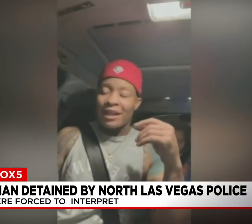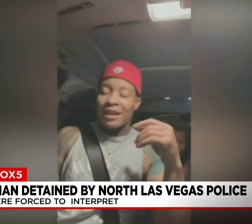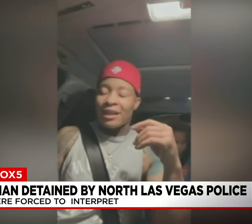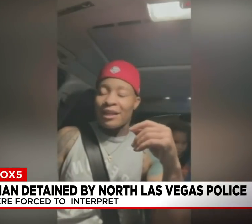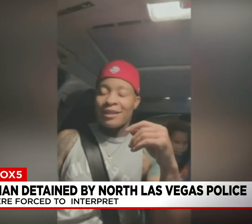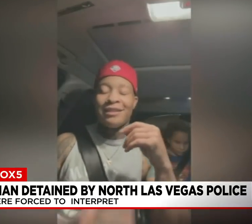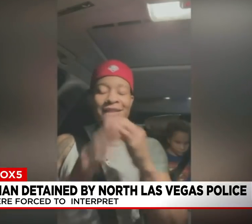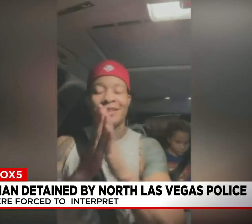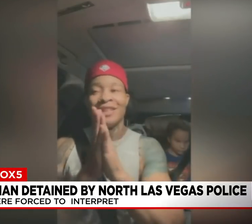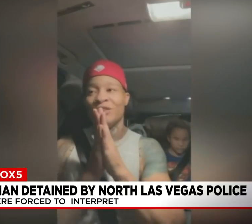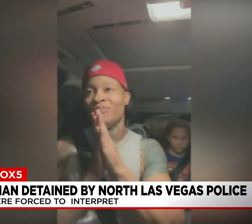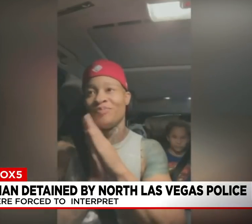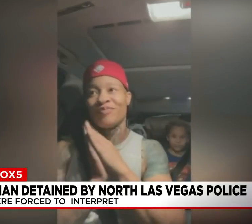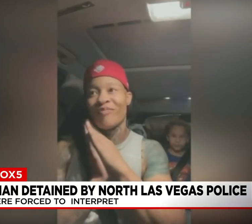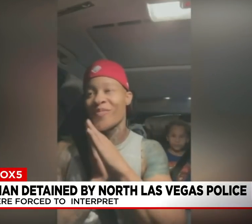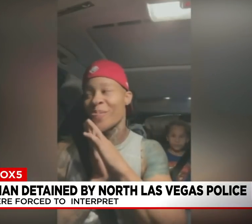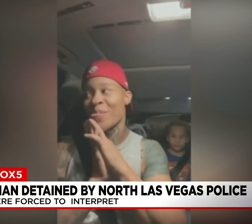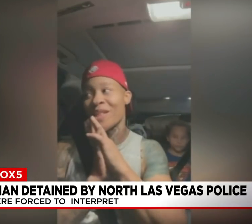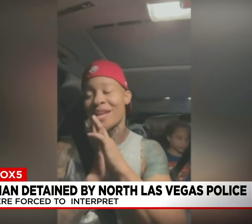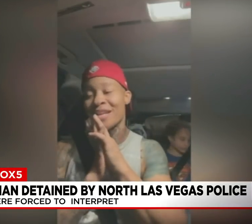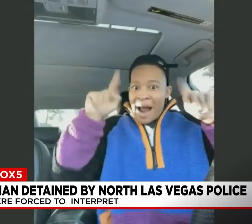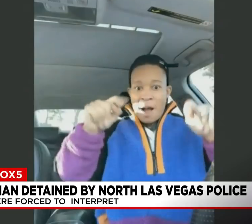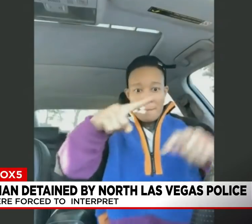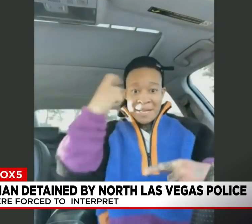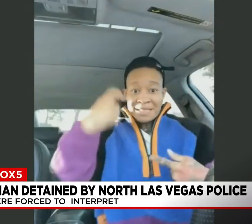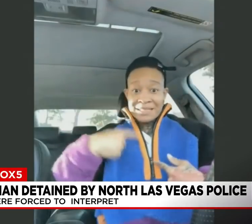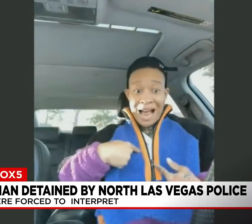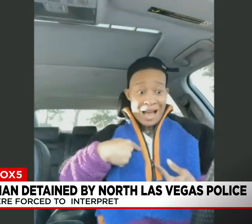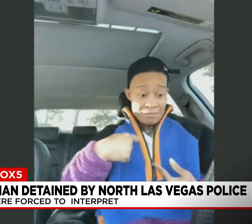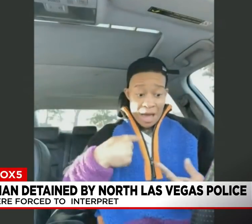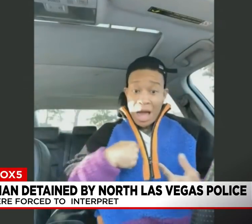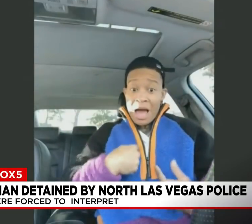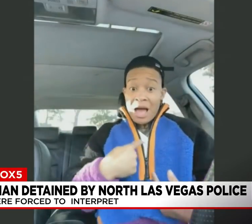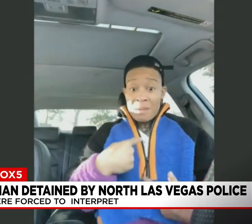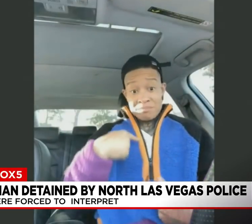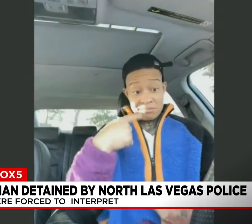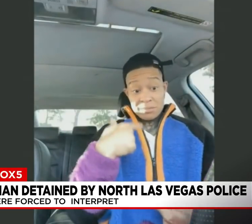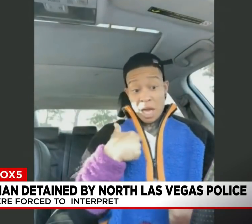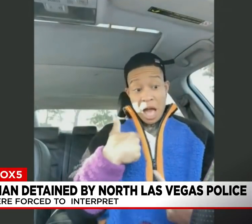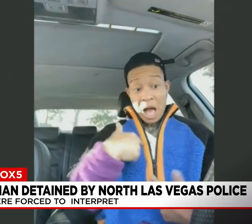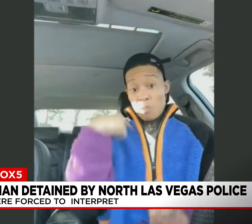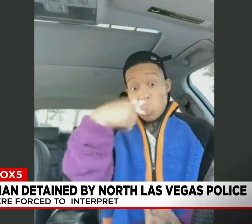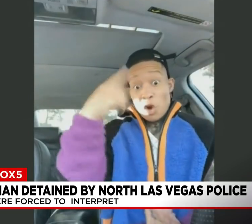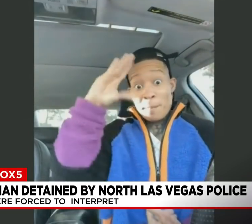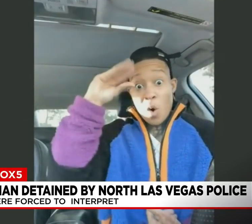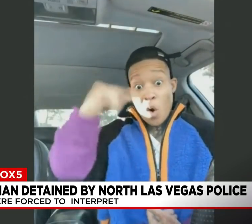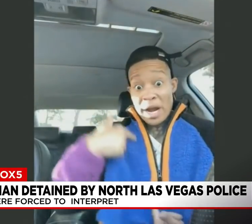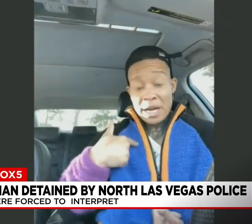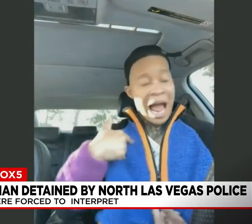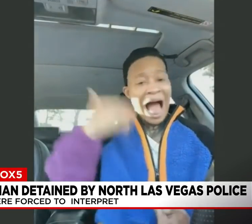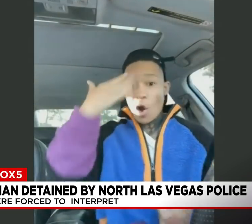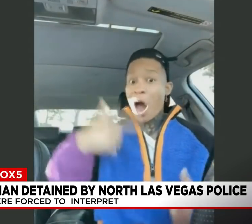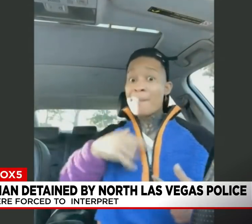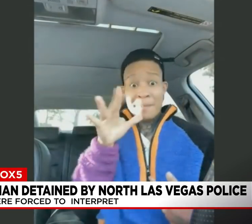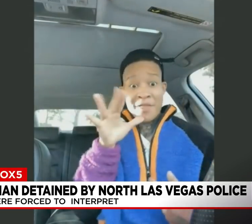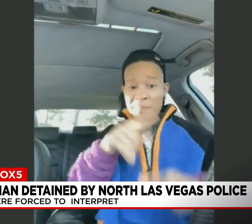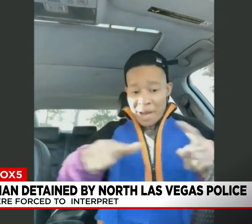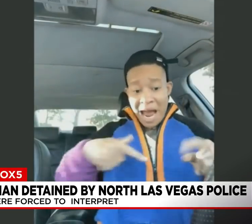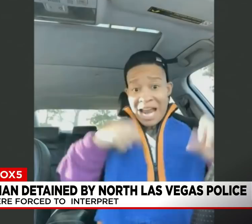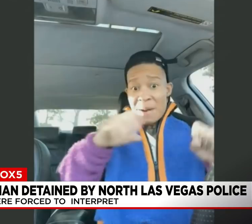Drang says her daughters were traumatized. My kids are afraid because of all of the incidents that have been happening recently. And, you know, they're